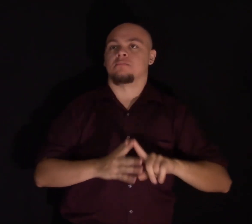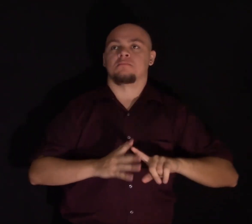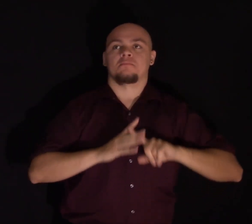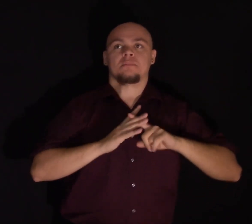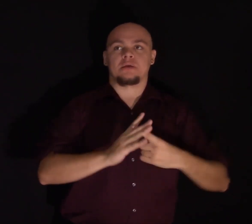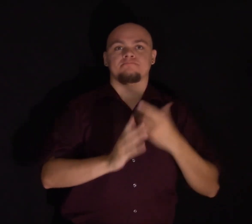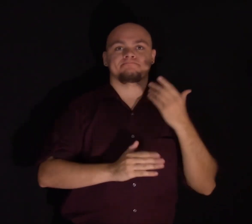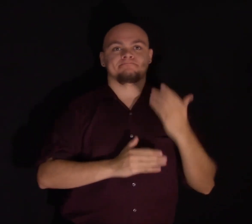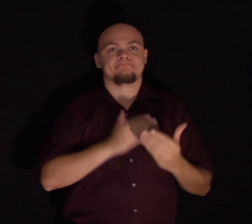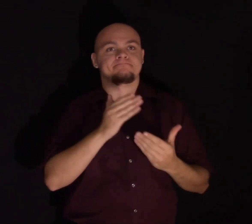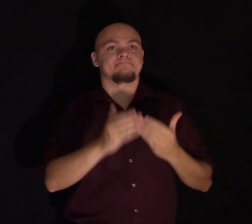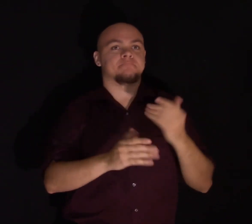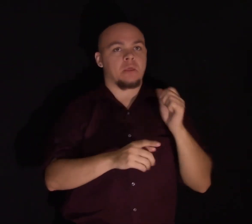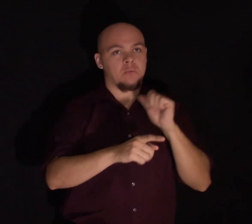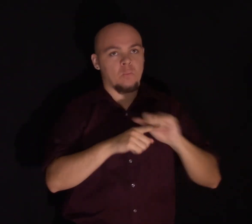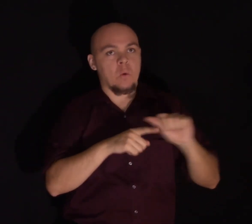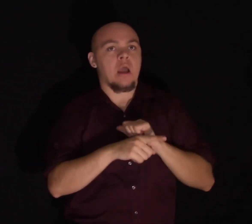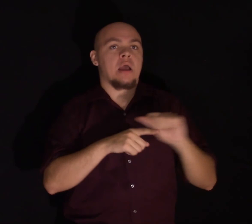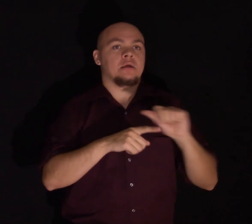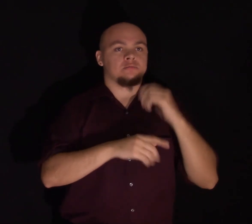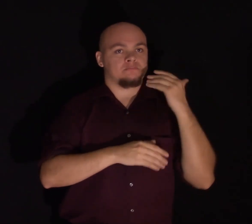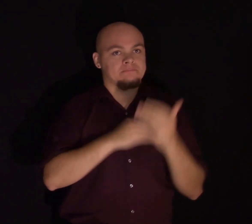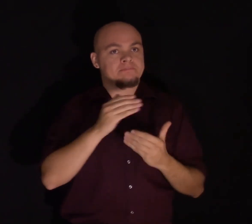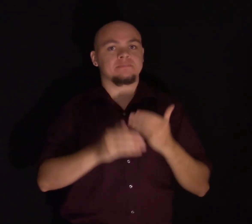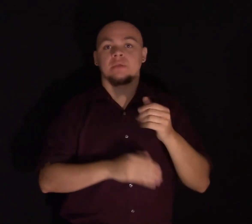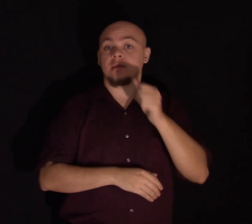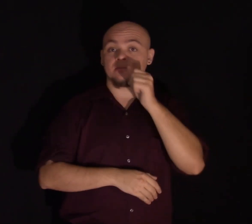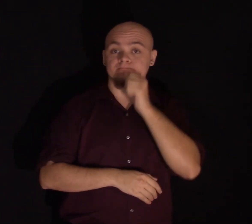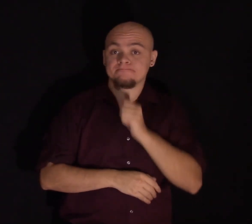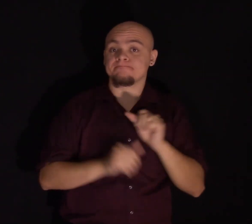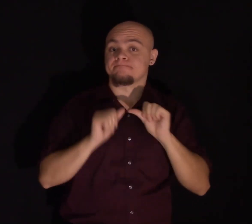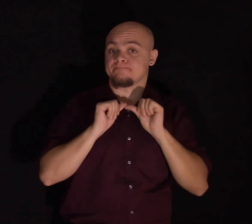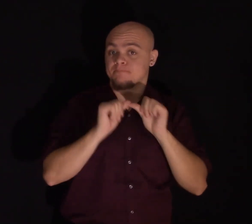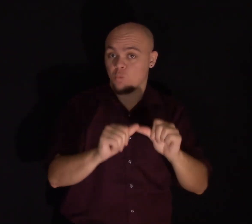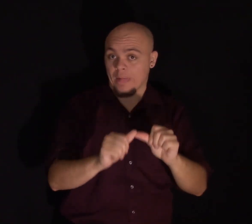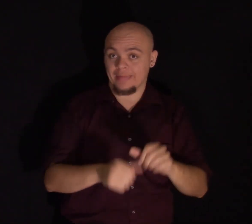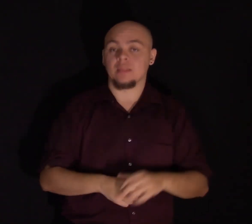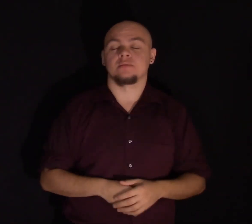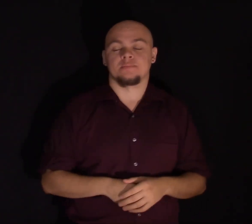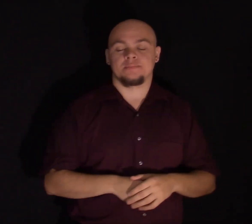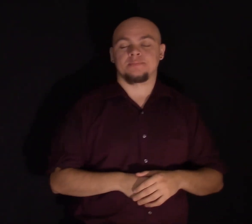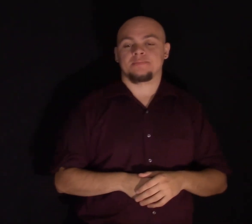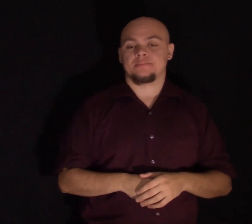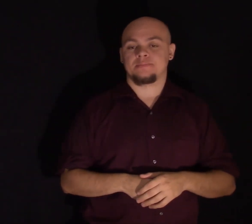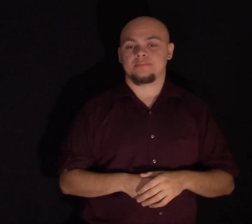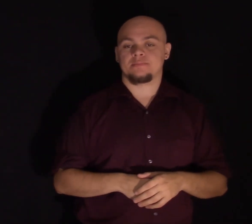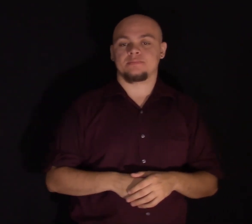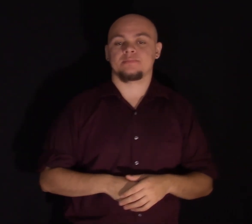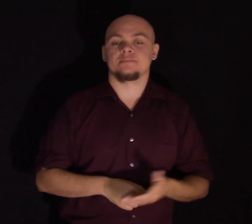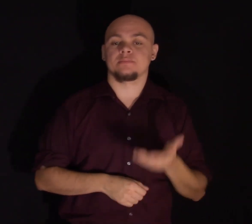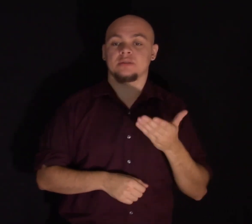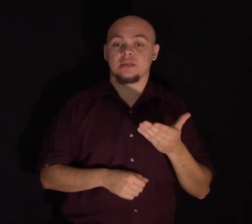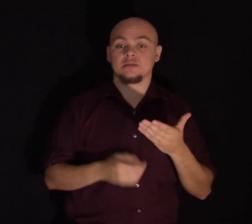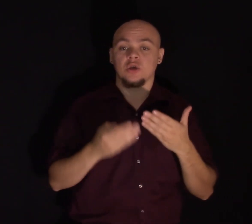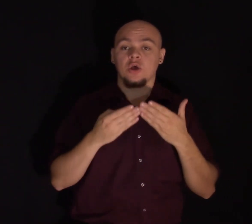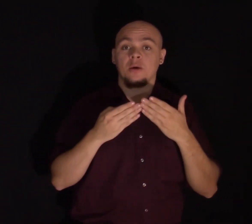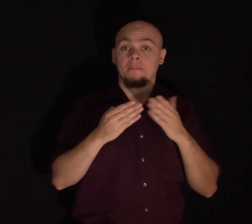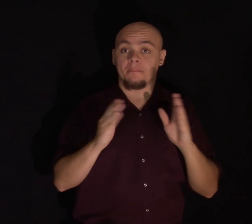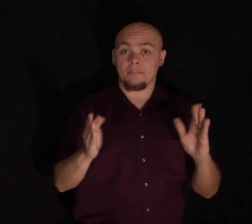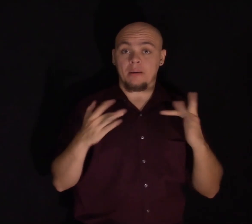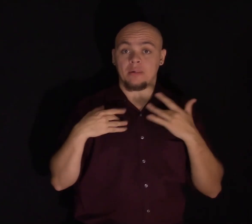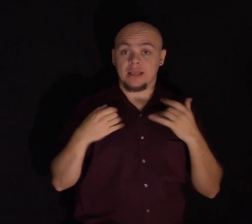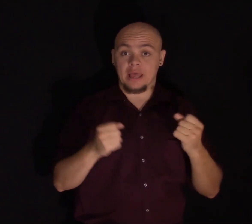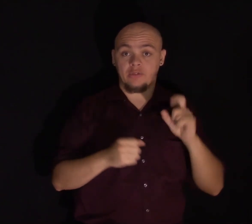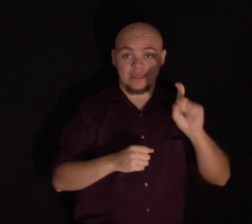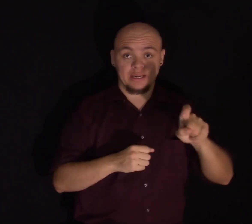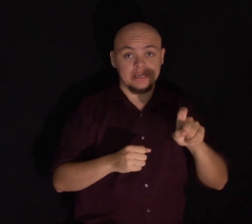systematic practice, they will endure. We view this as an urgent public health need. So